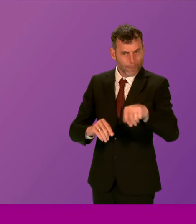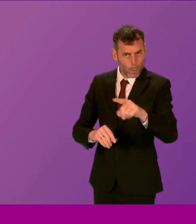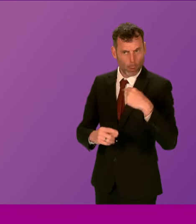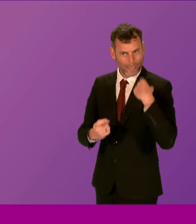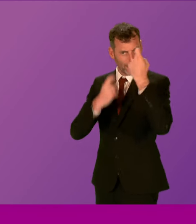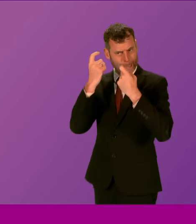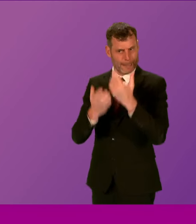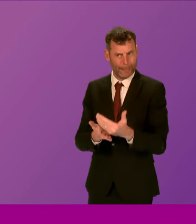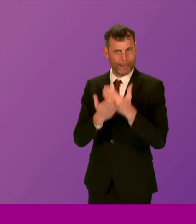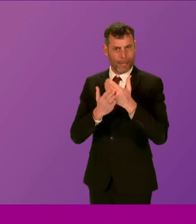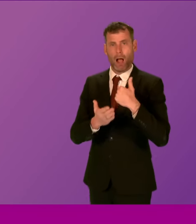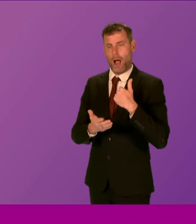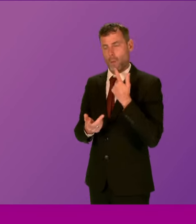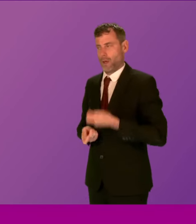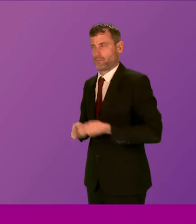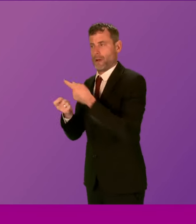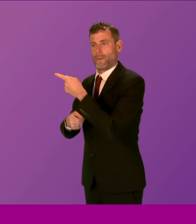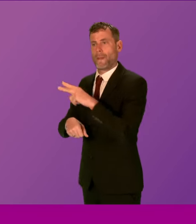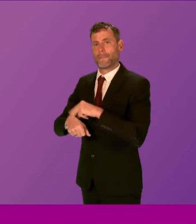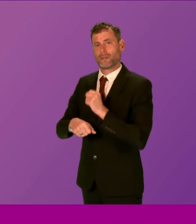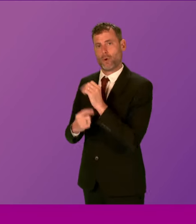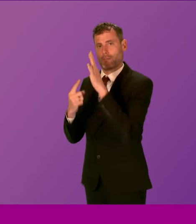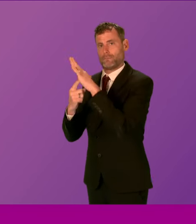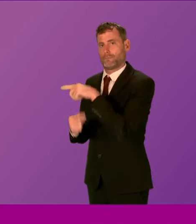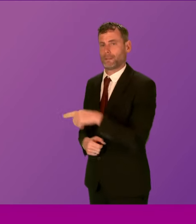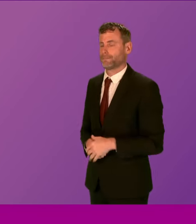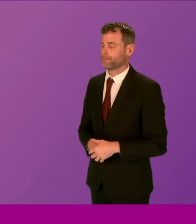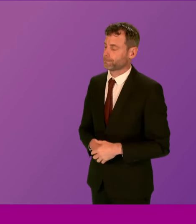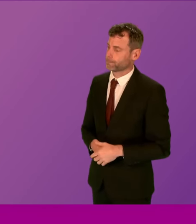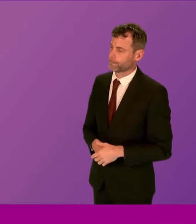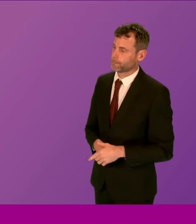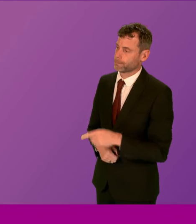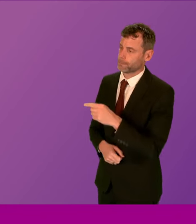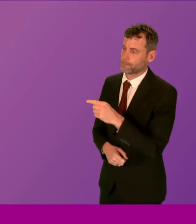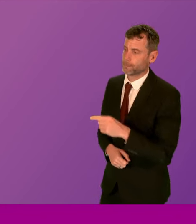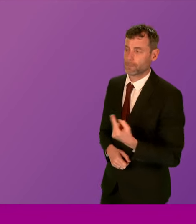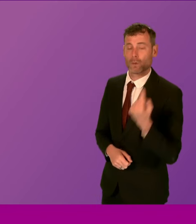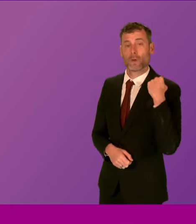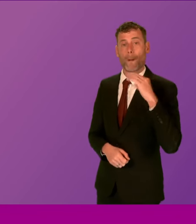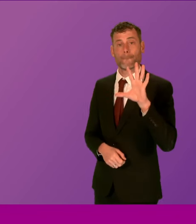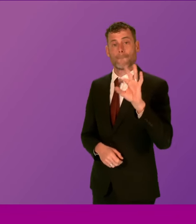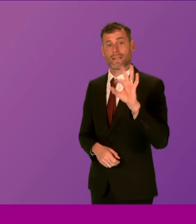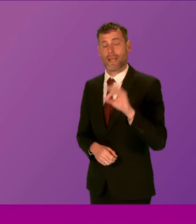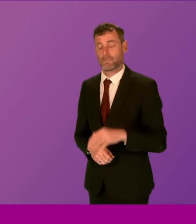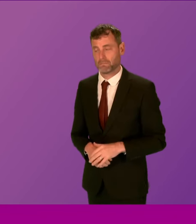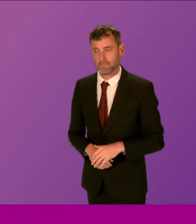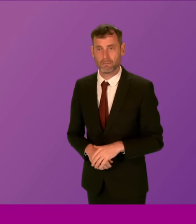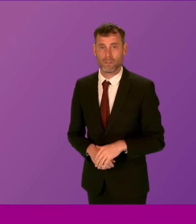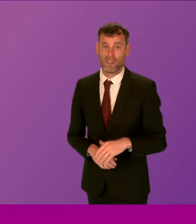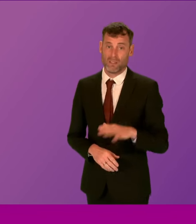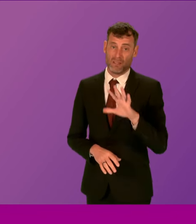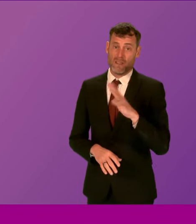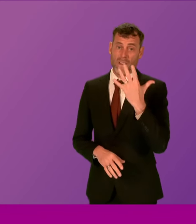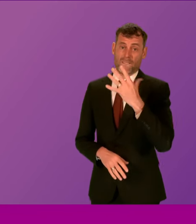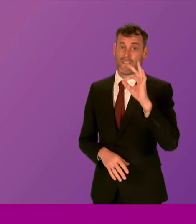in their powers to provide reassurance to the community of Aberfeldy. Tess White. Thank you, Presiding Officer. On Monday, up to half of the North East